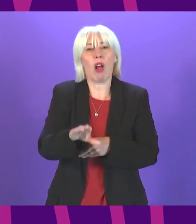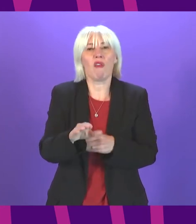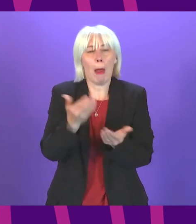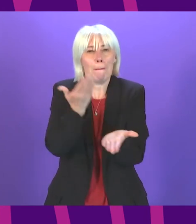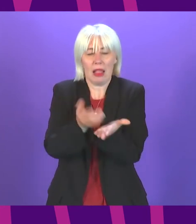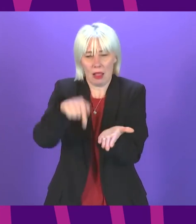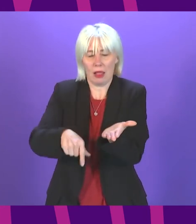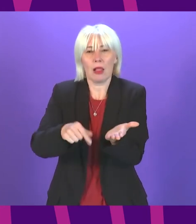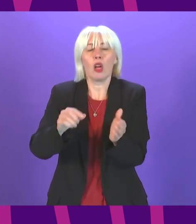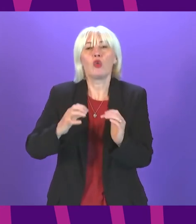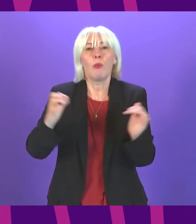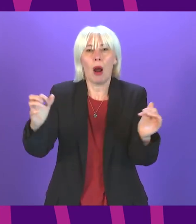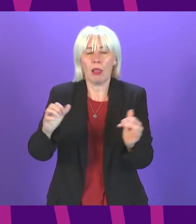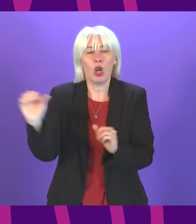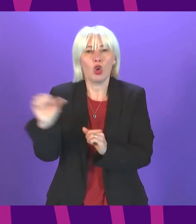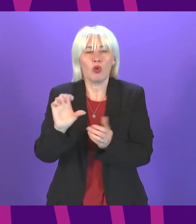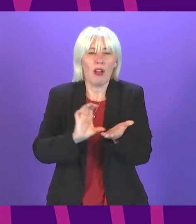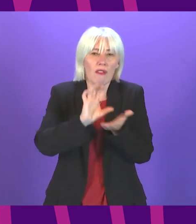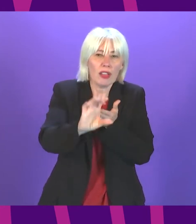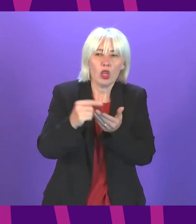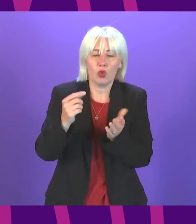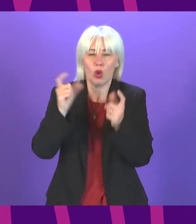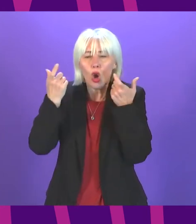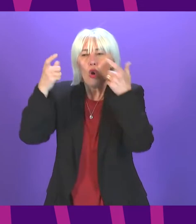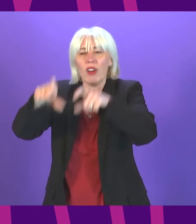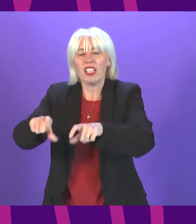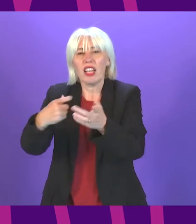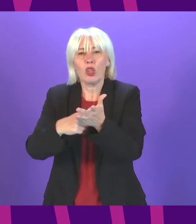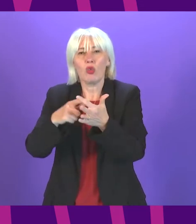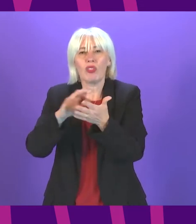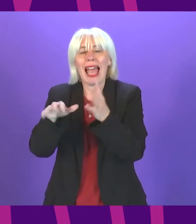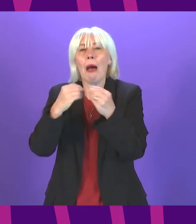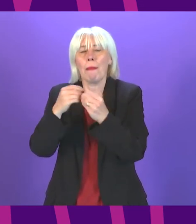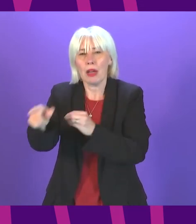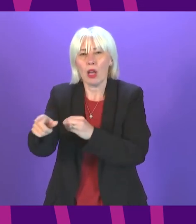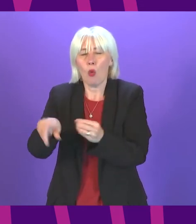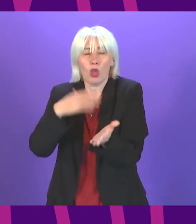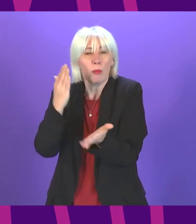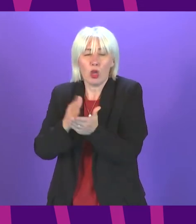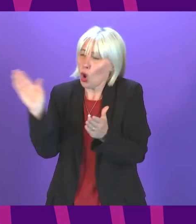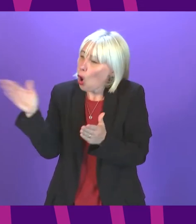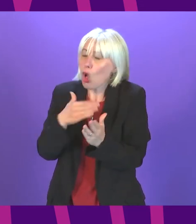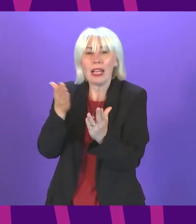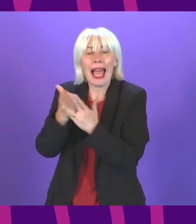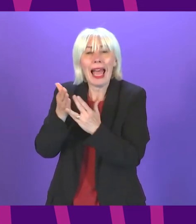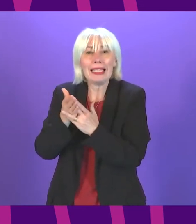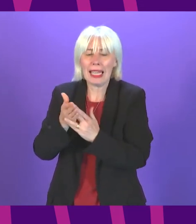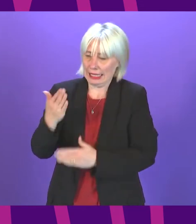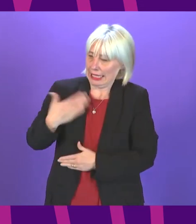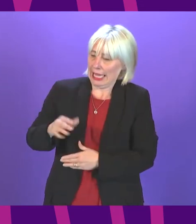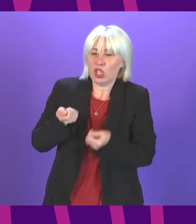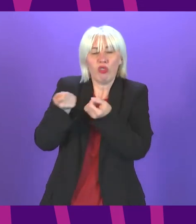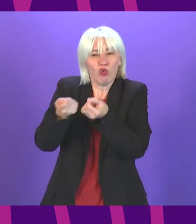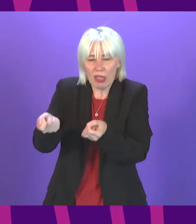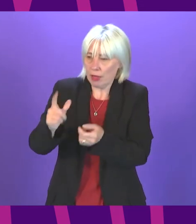with additional funding targeted to residential rehab we want to make sure everyone can access the necessary treatment they need to